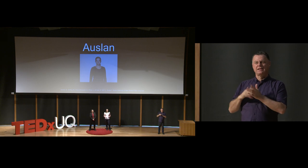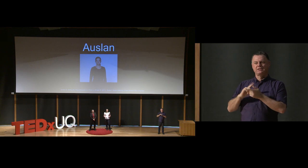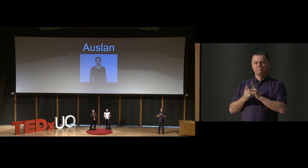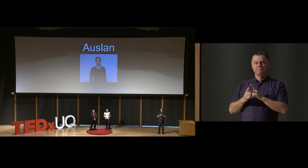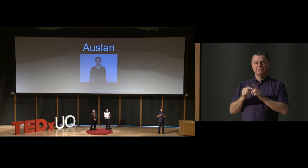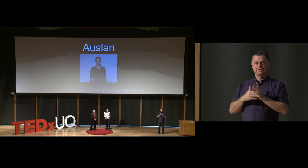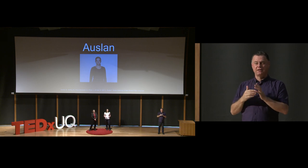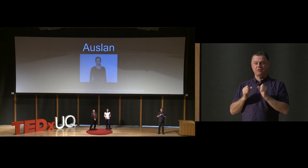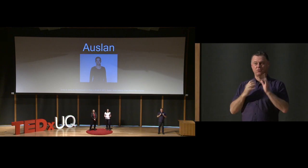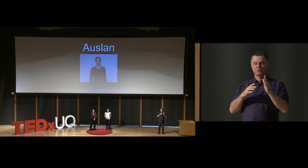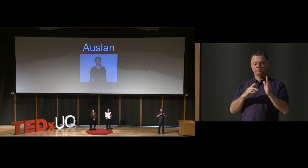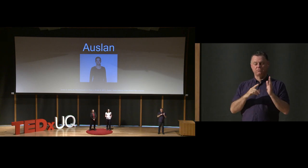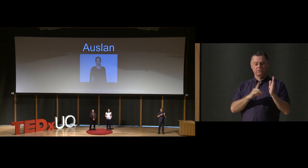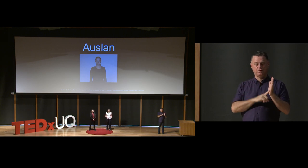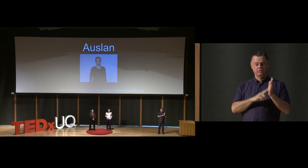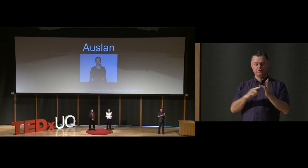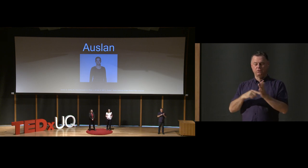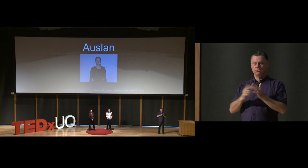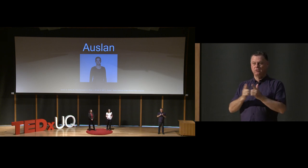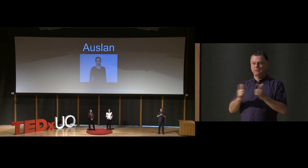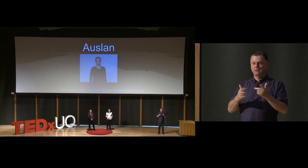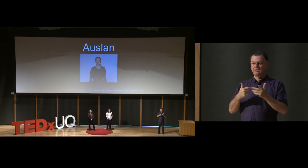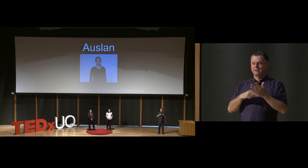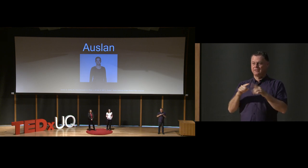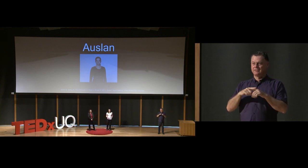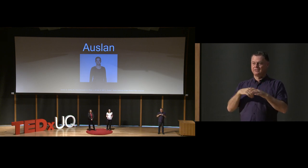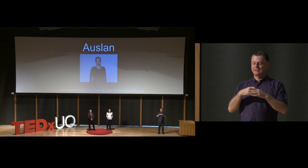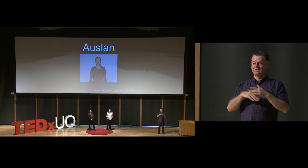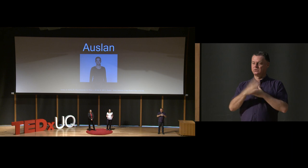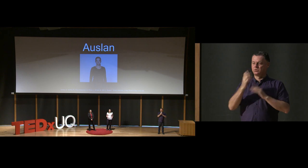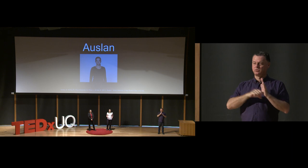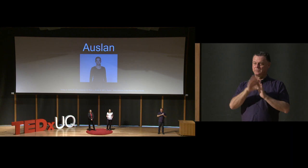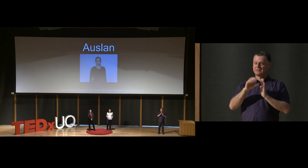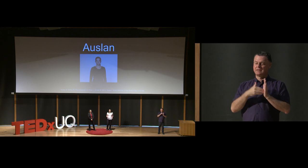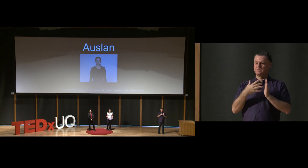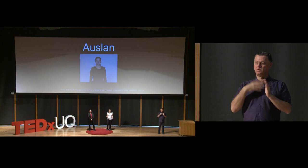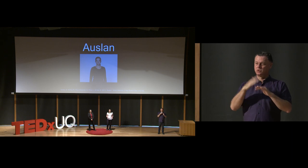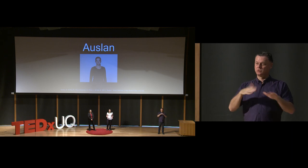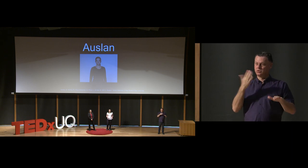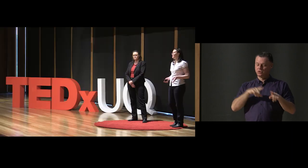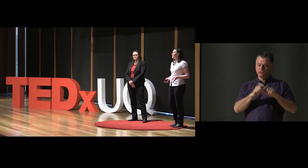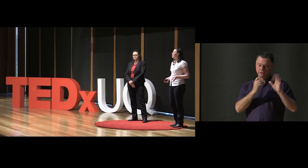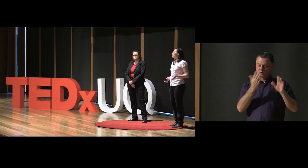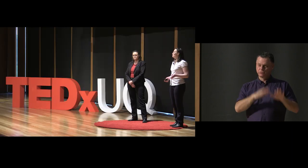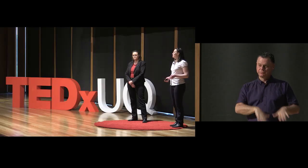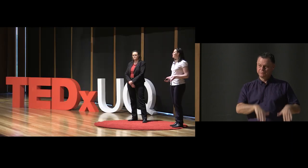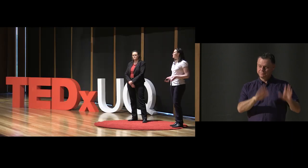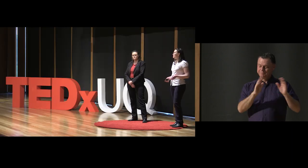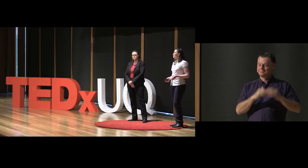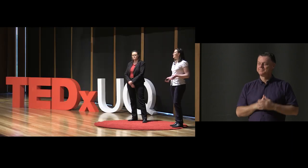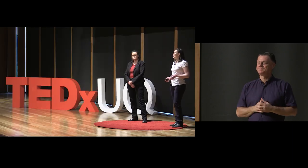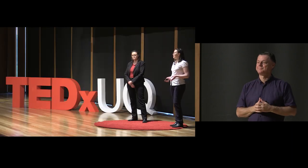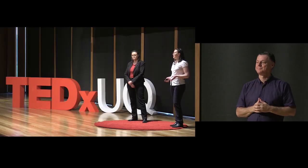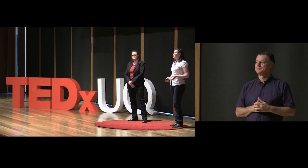is currently available as a language other than English in the Australian curriculum. So, we're seeing more kids learning it at school. We